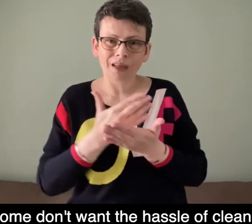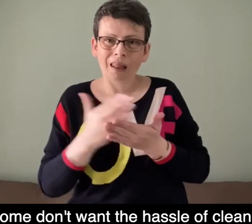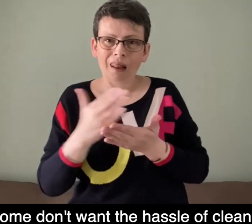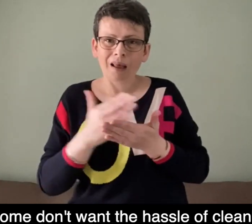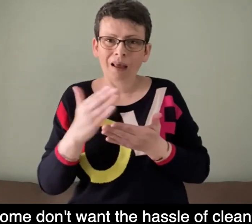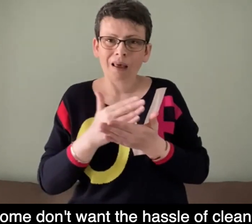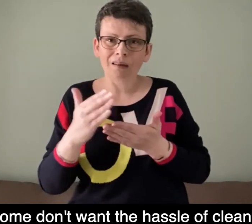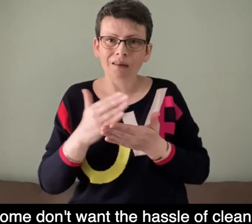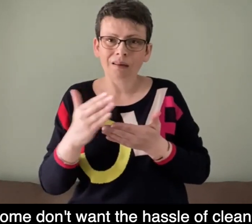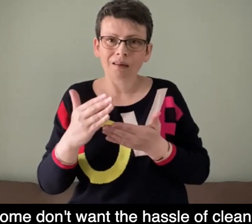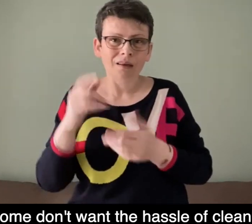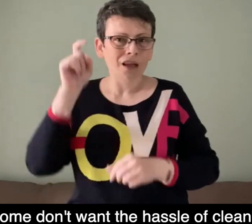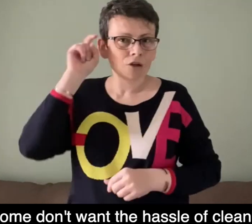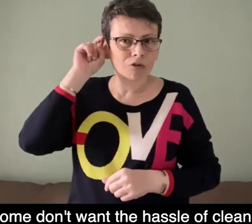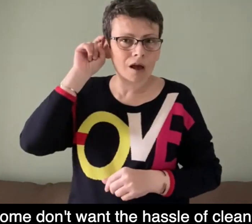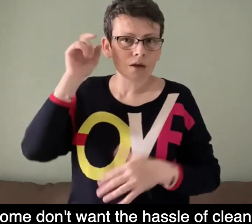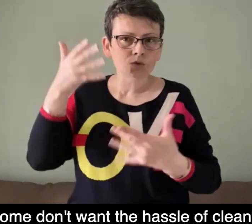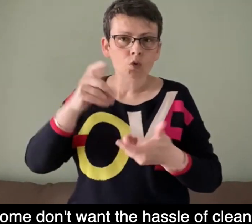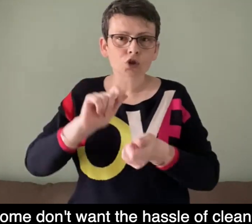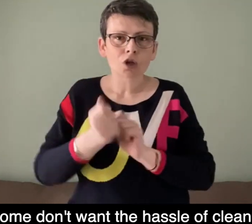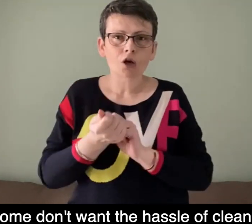cleaning them or changing the batteries.